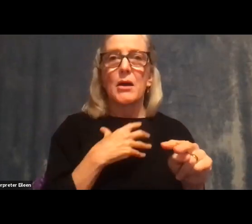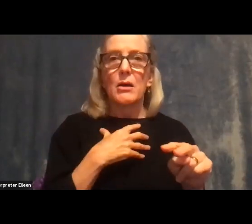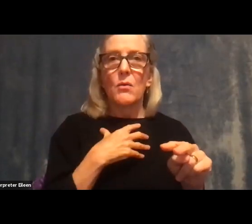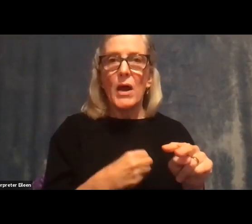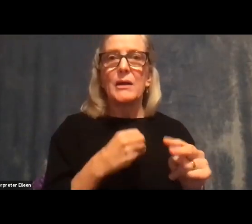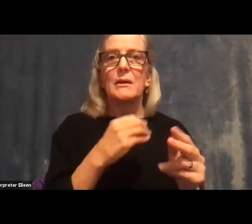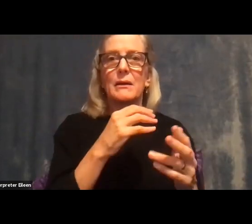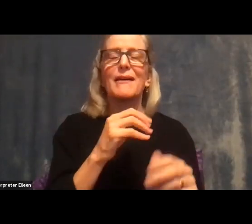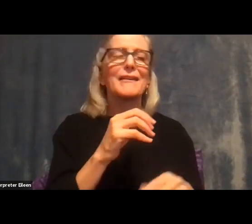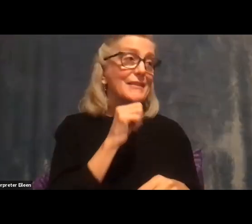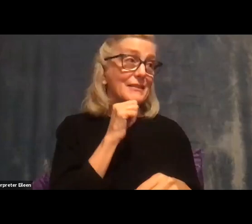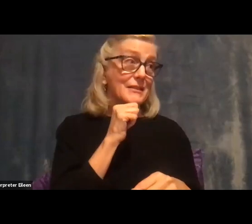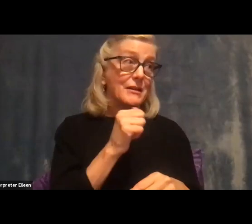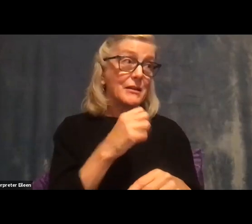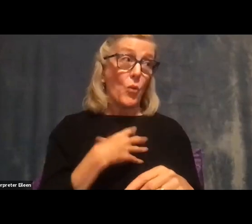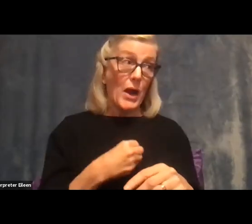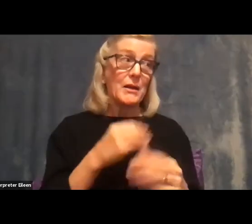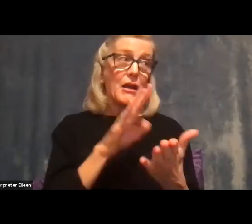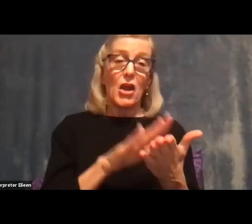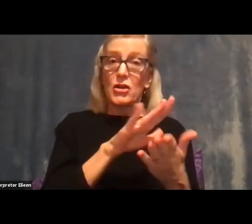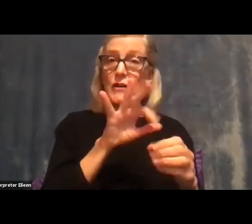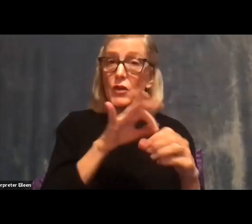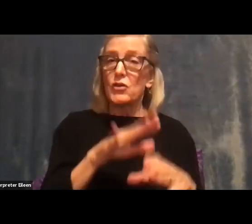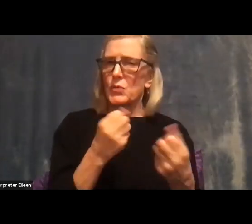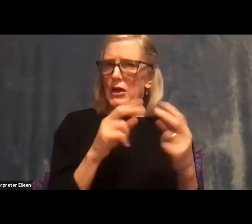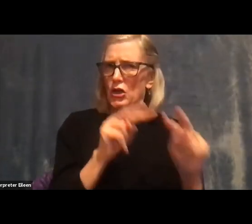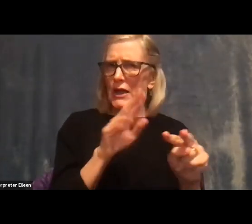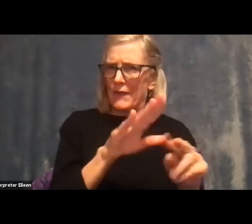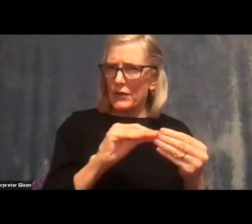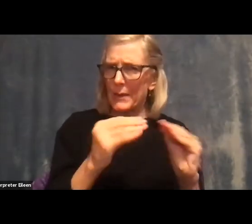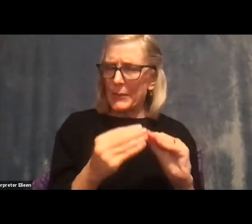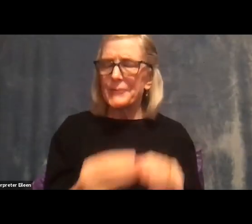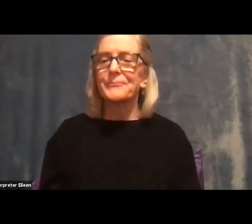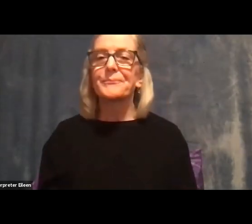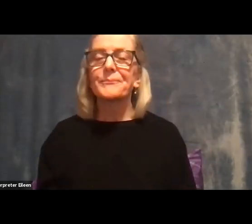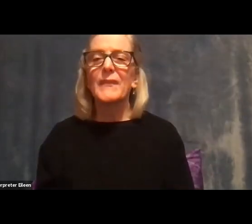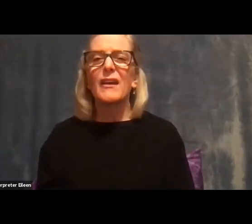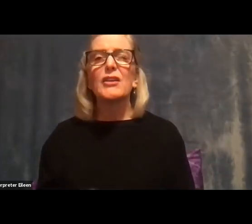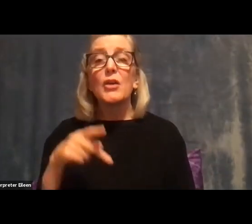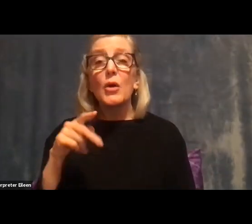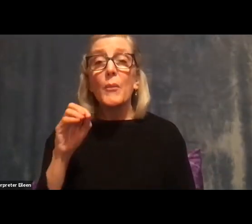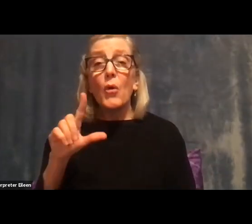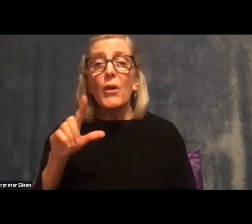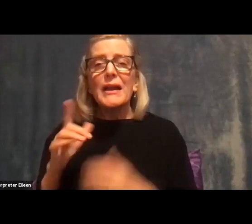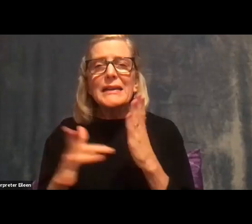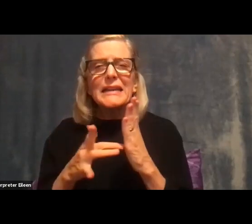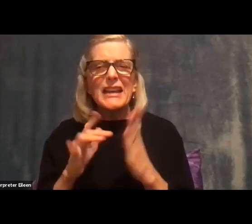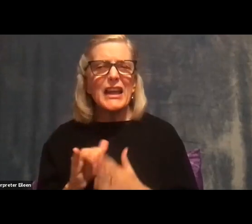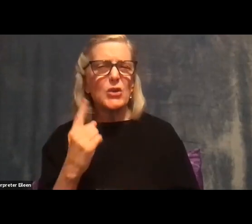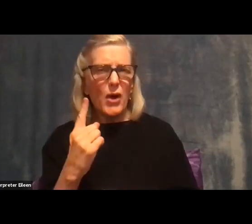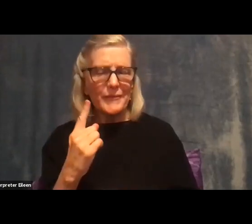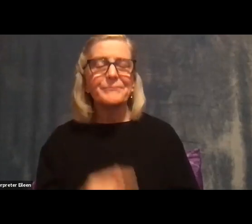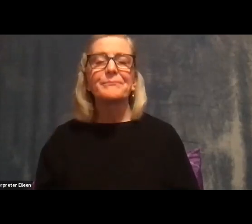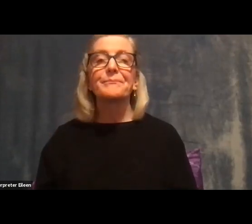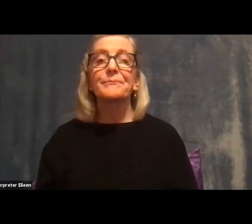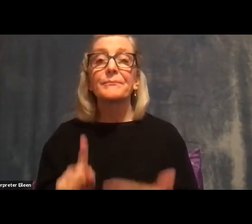their turnout numbers. But aside from polling techniques, there are some other reasons we can be more confident in the